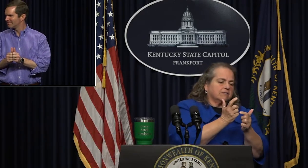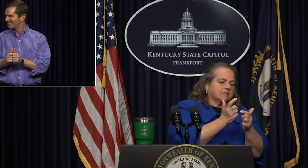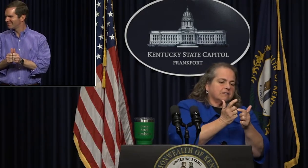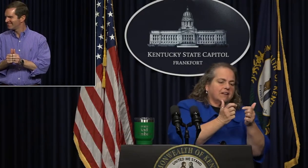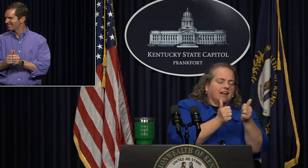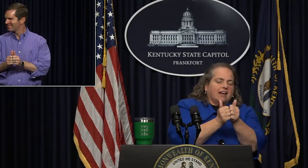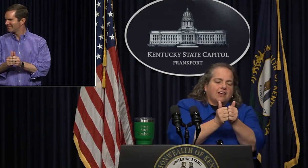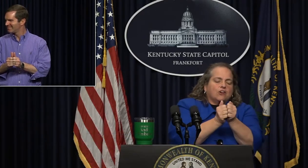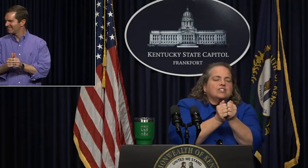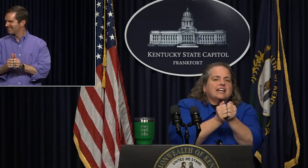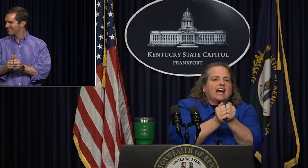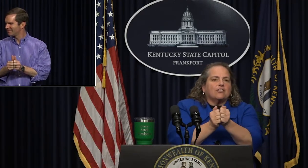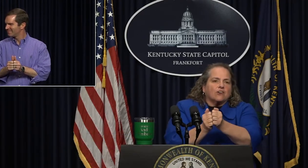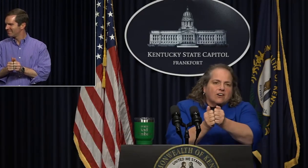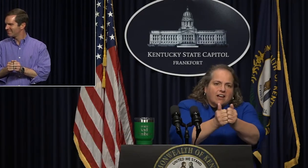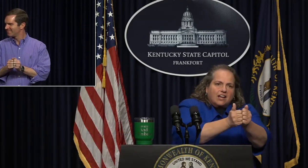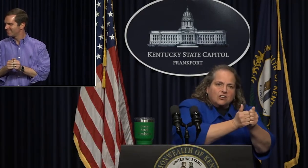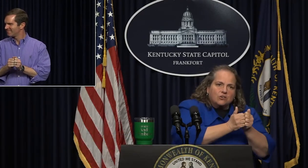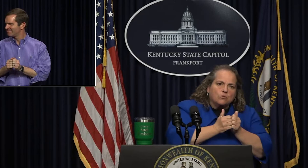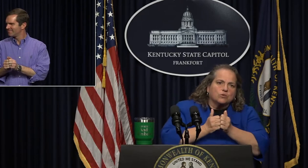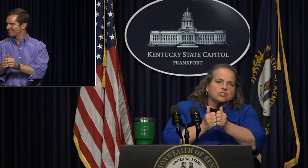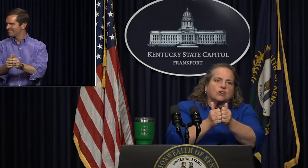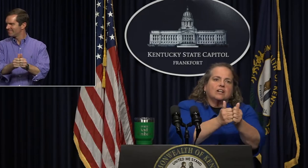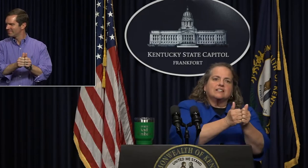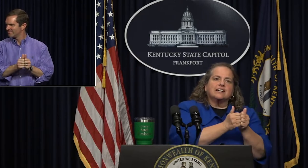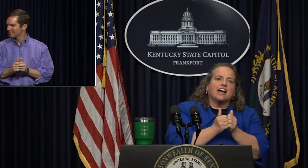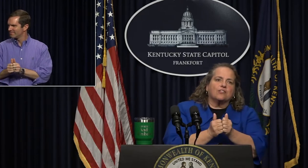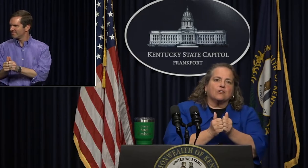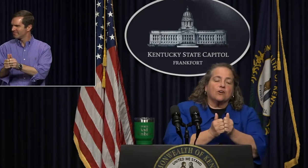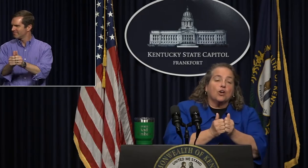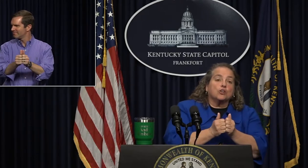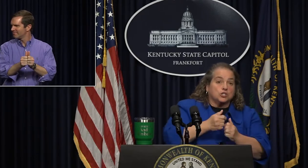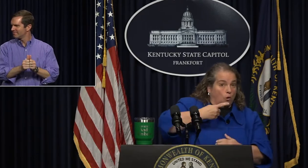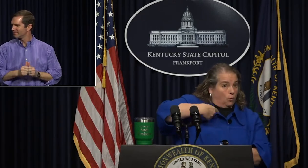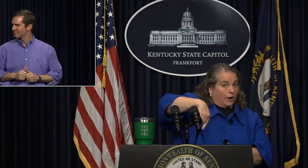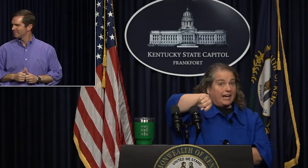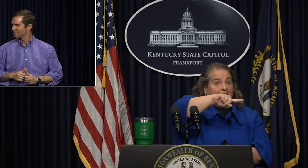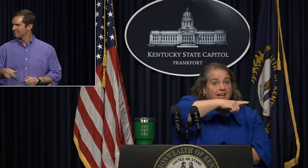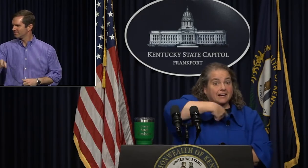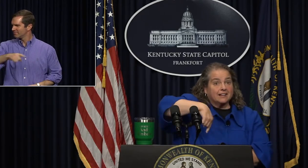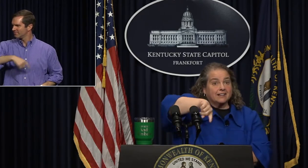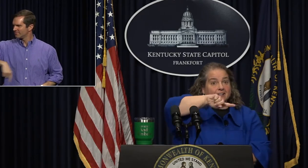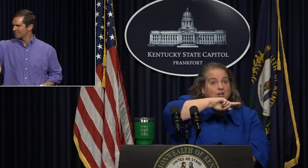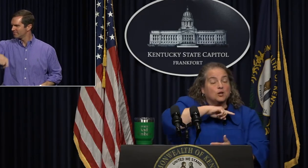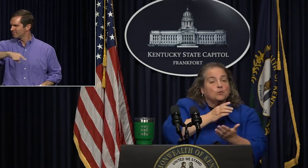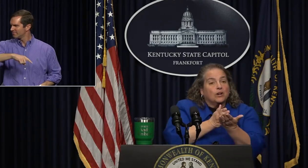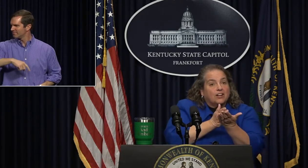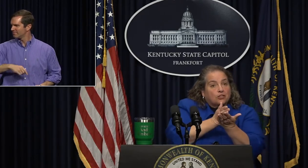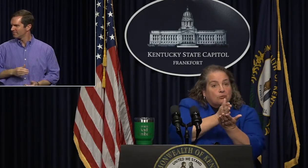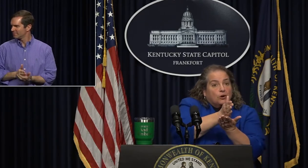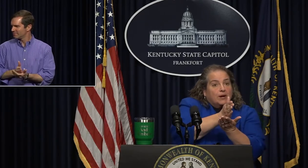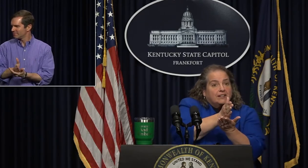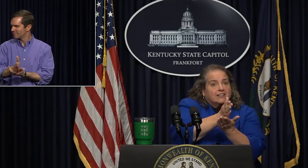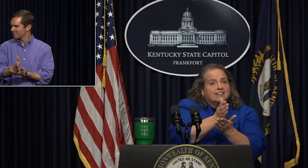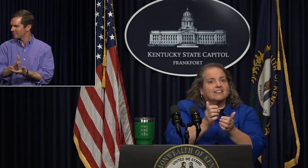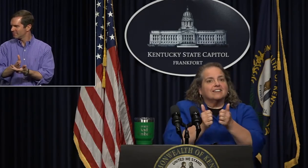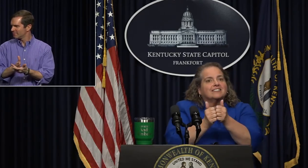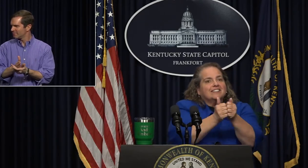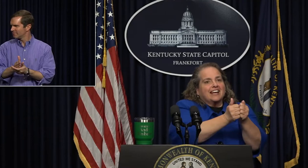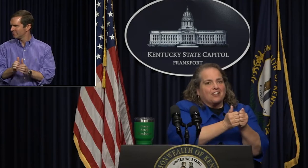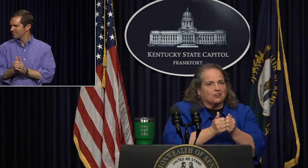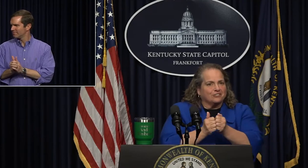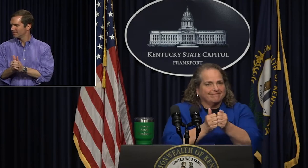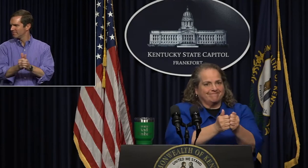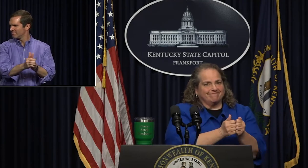prognosis is good, but she took a few minutes yesterday to urge Kentuckians not to let a fear of COVID cause them to neglect